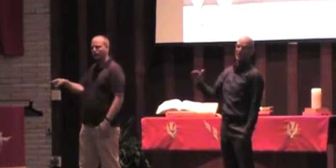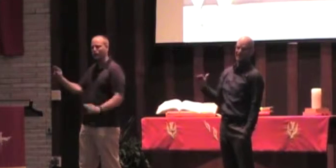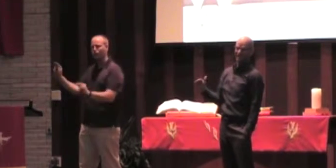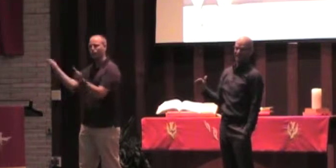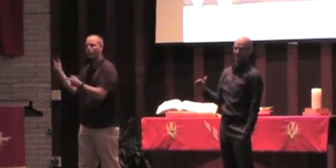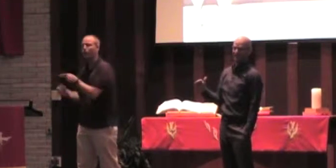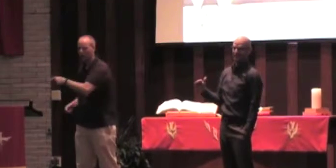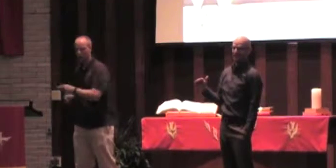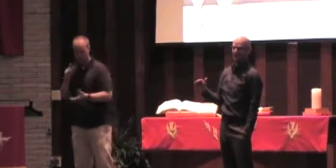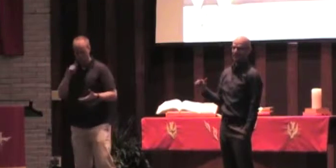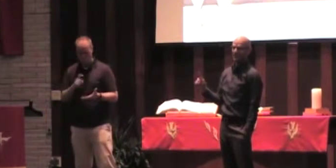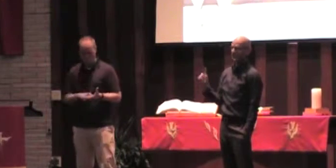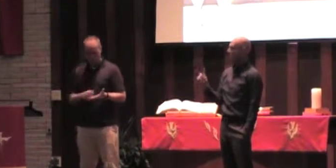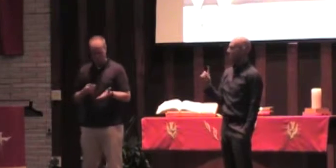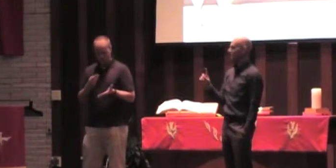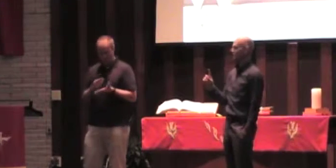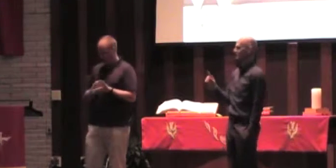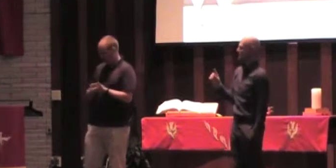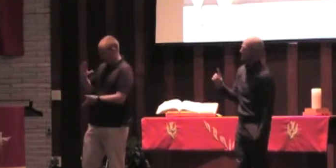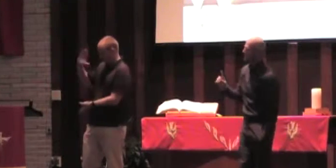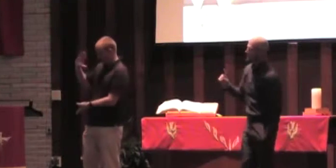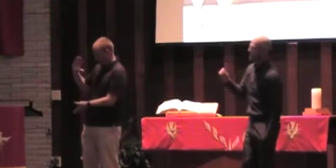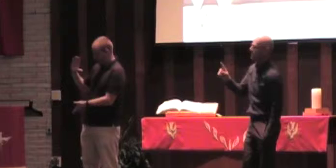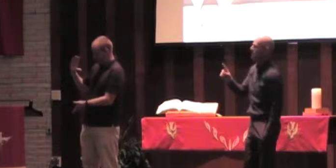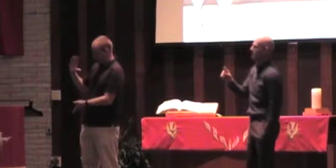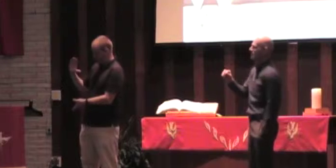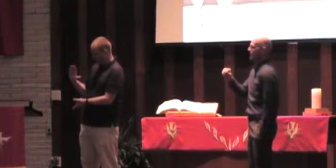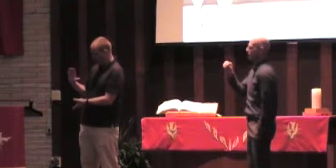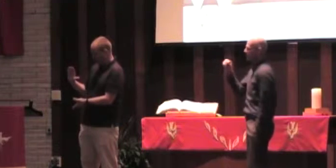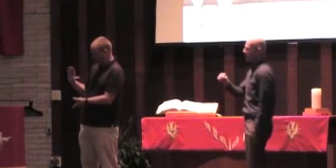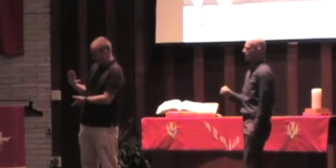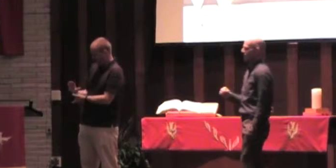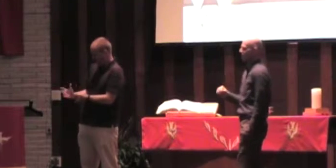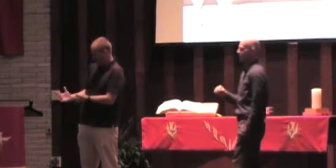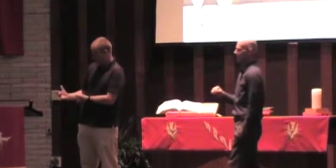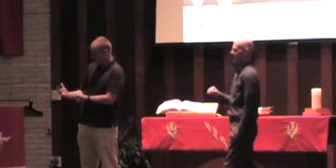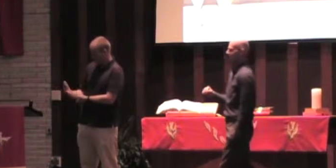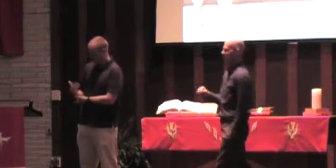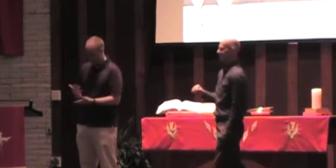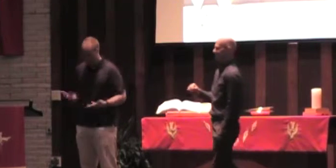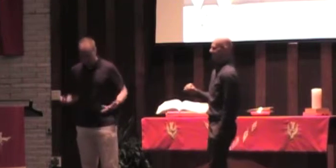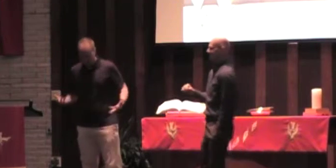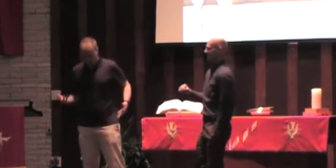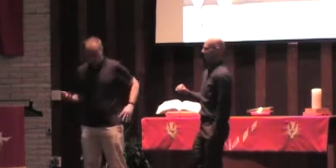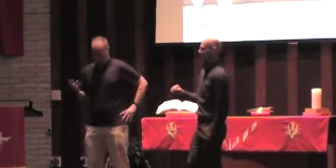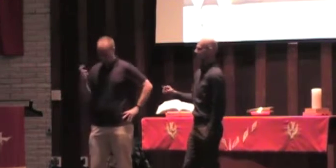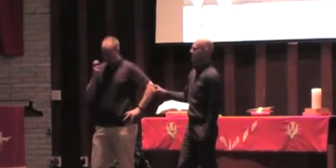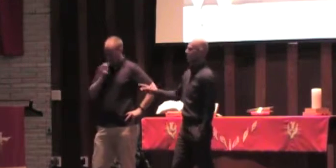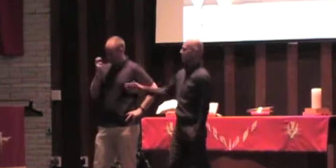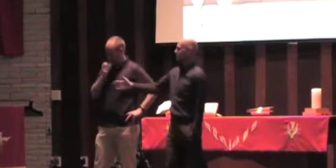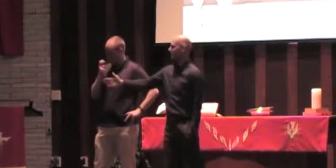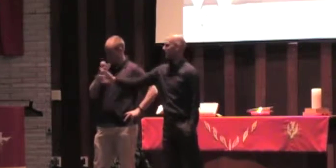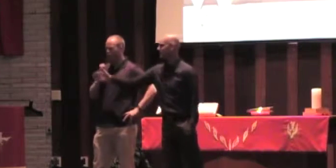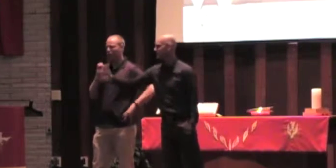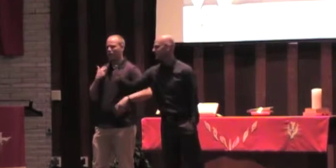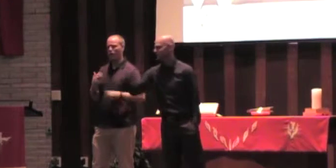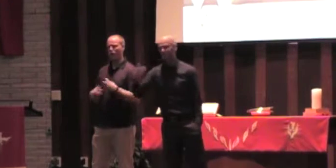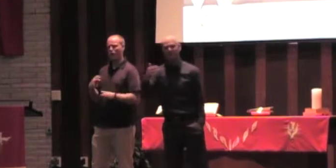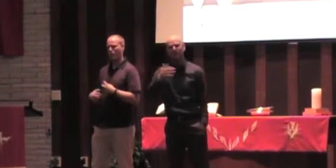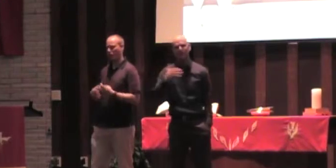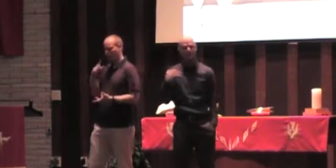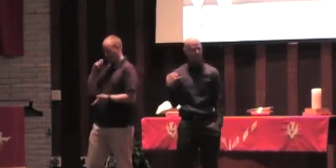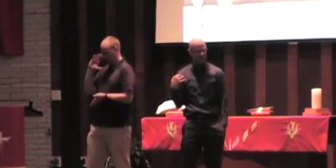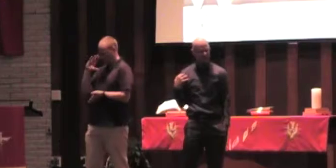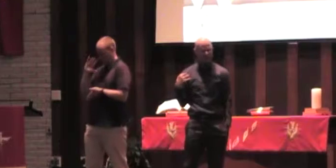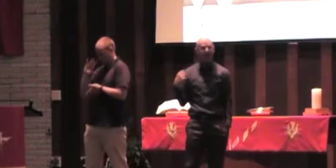decrease, such that Demetrius says, you know what? We've got a problem on our hands. And so he calls all the